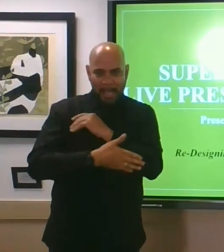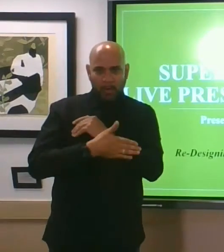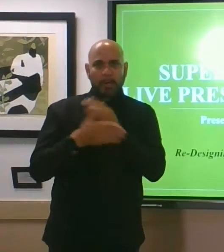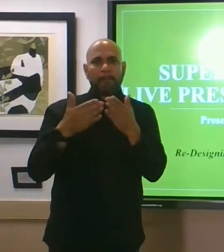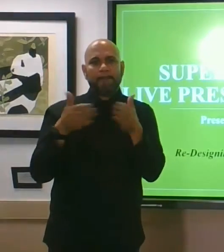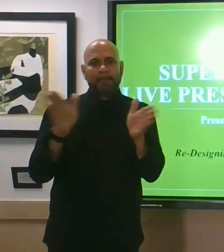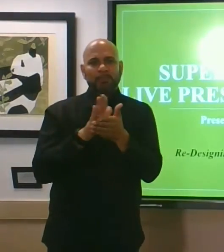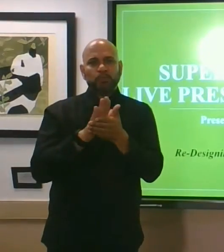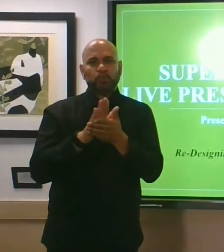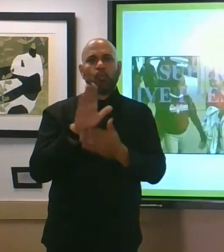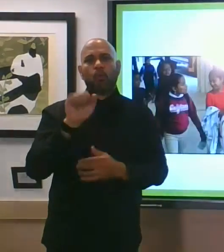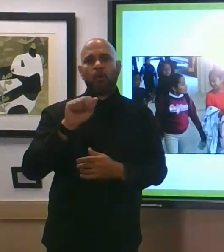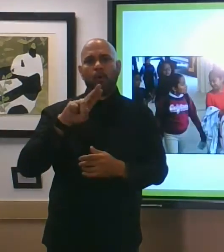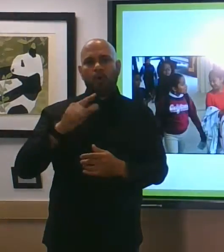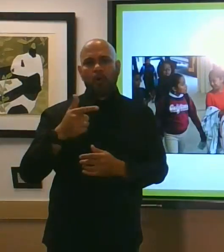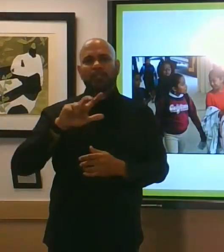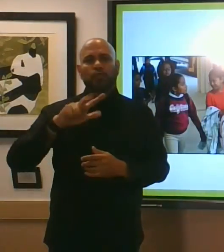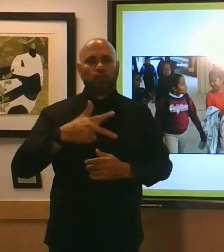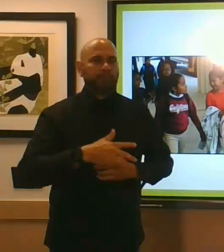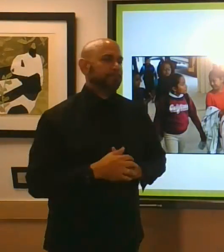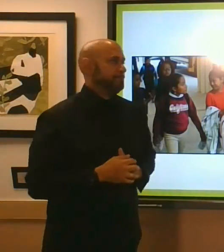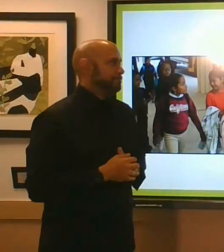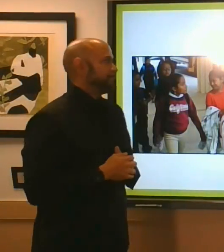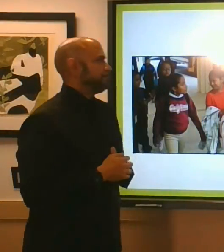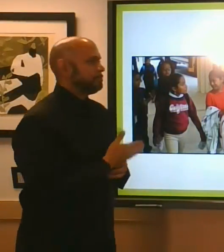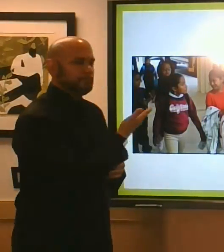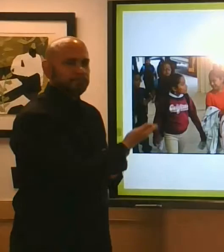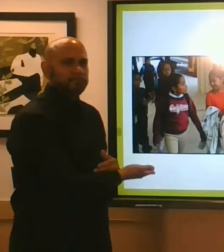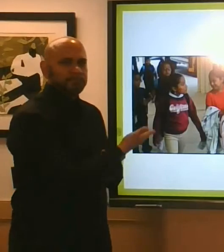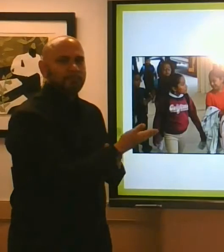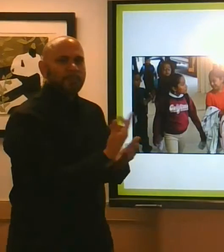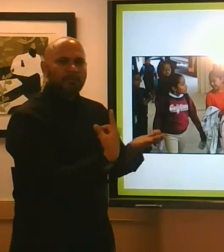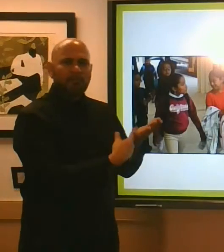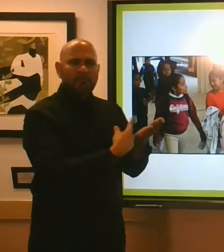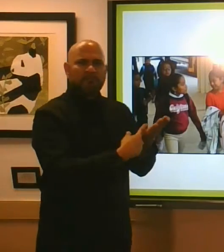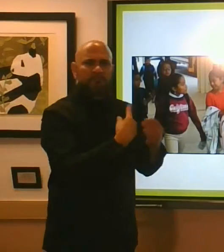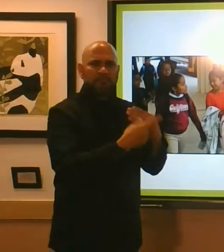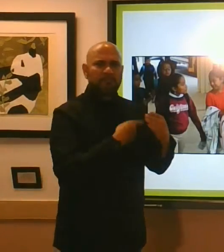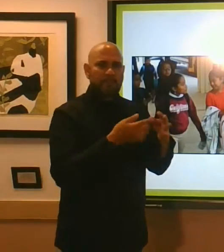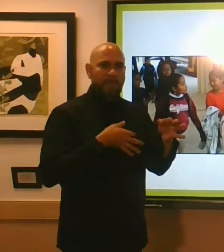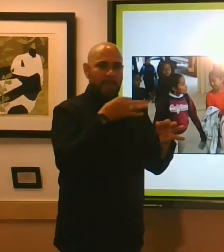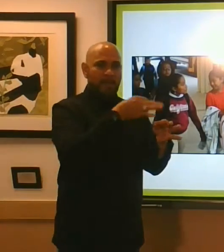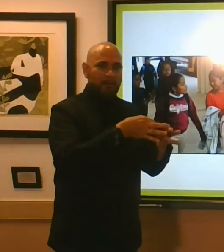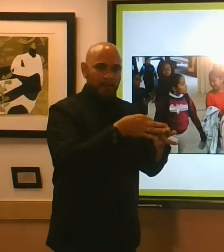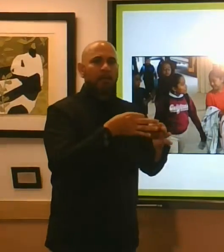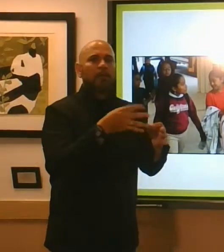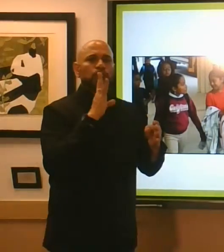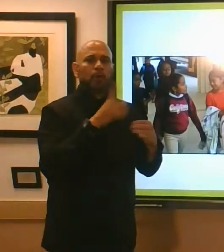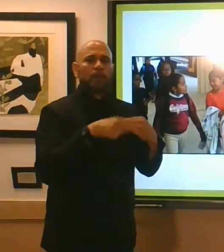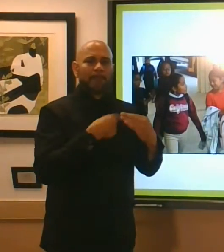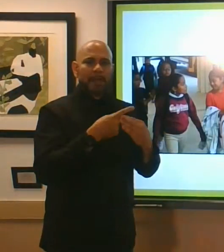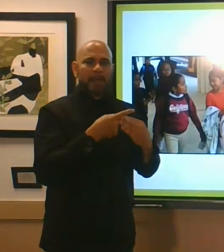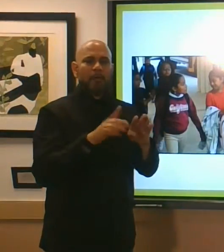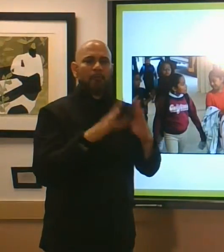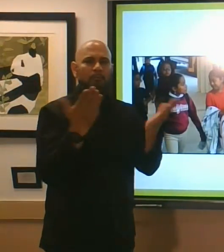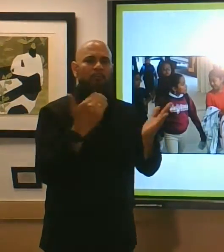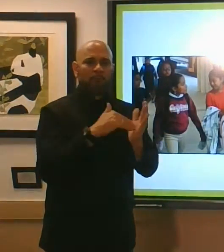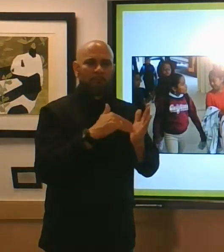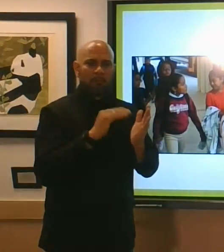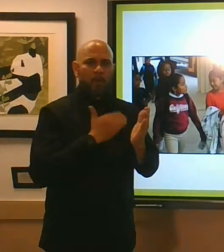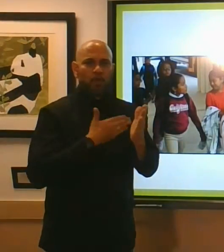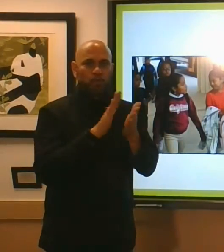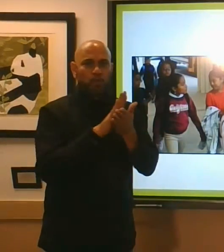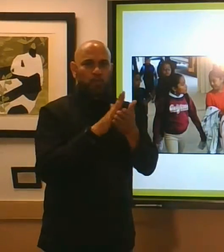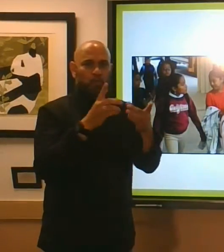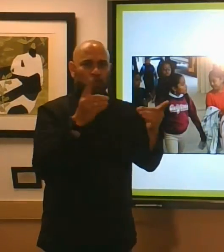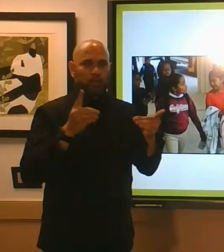so let's talk about some updates relative to the reopening of our school school district